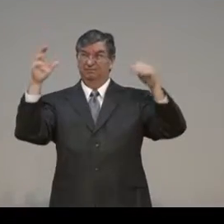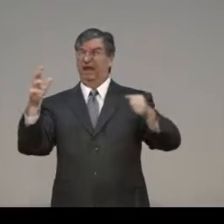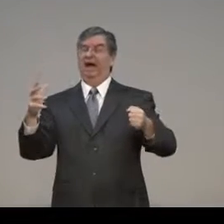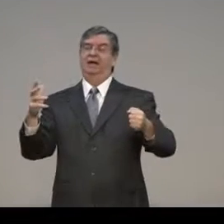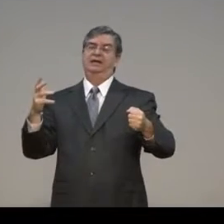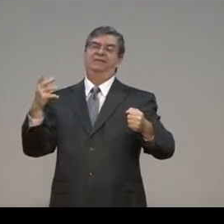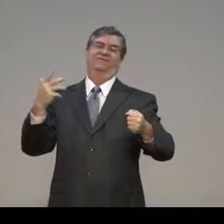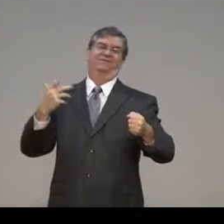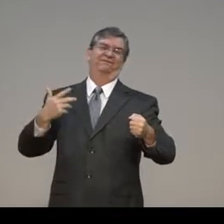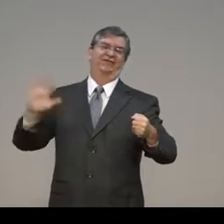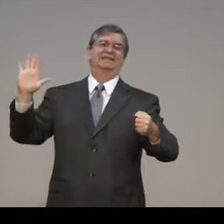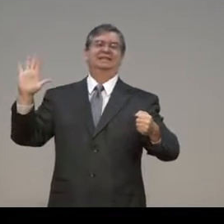Who was pulling someone over?